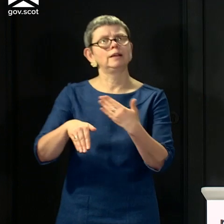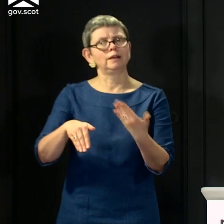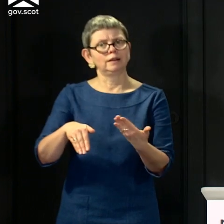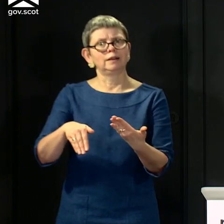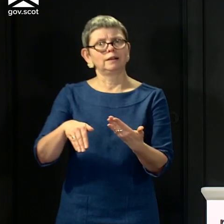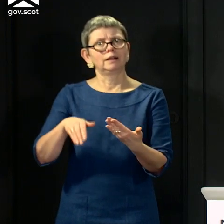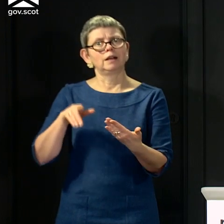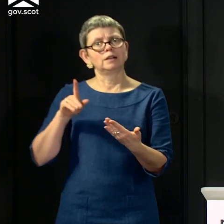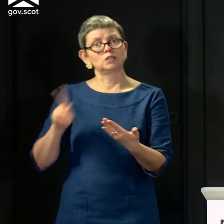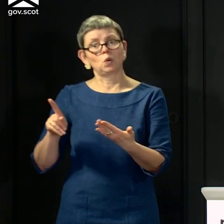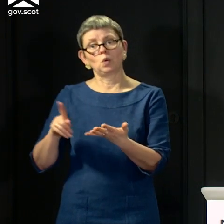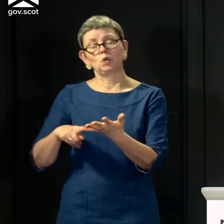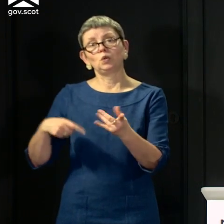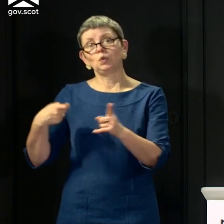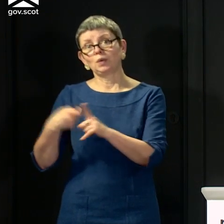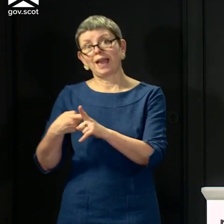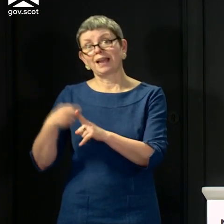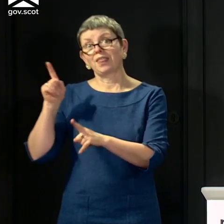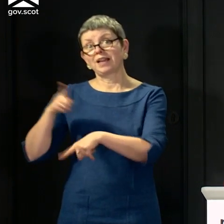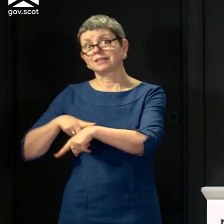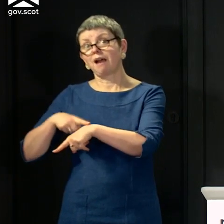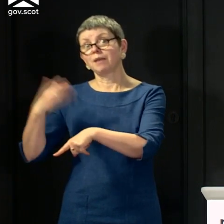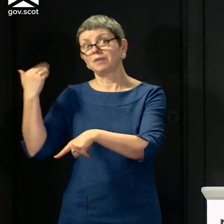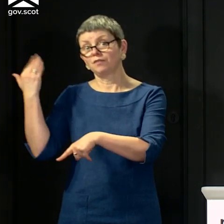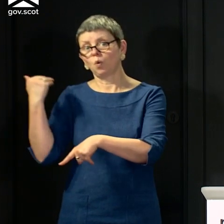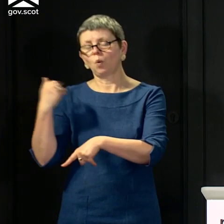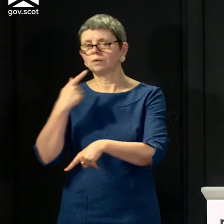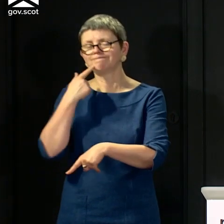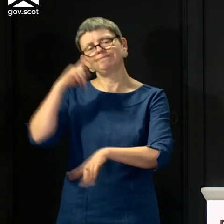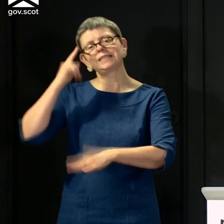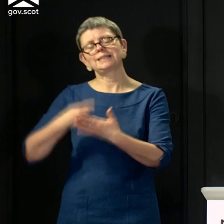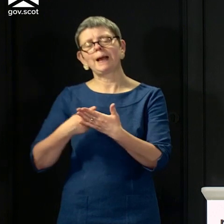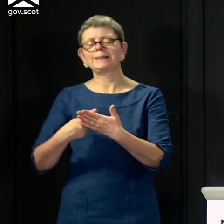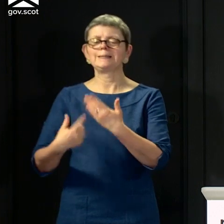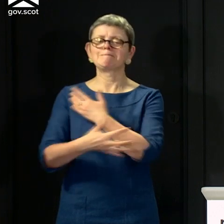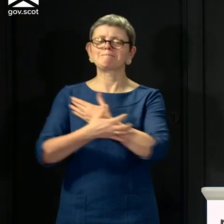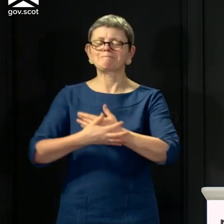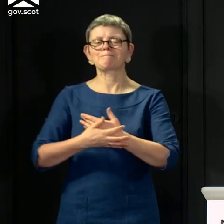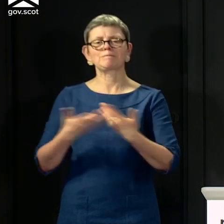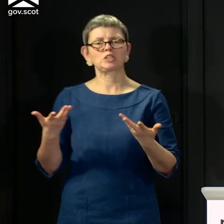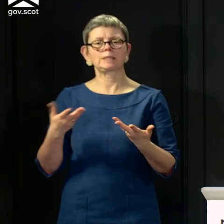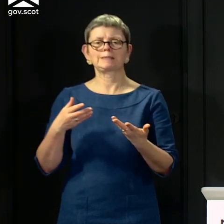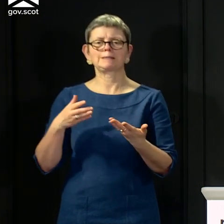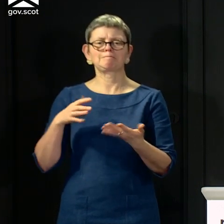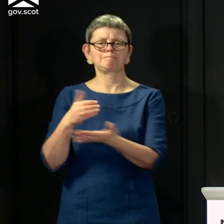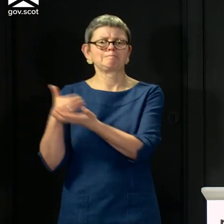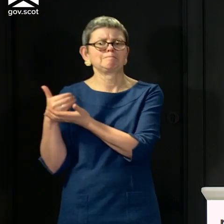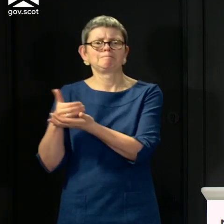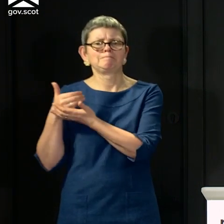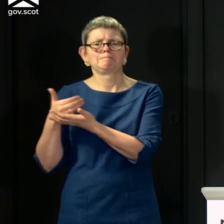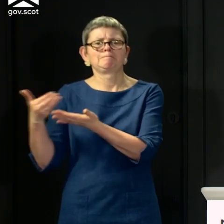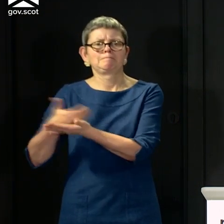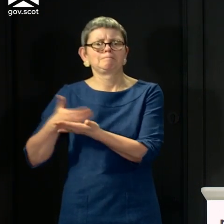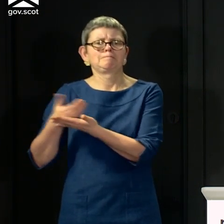now, was to go for an austerity approach to try and to deal with the fiscal implications of that economic